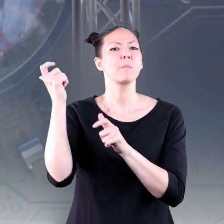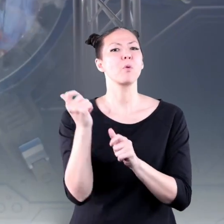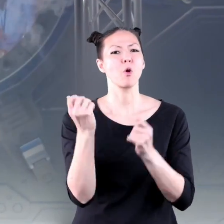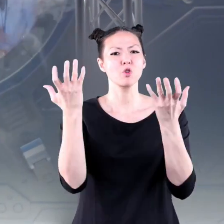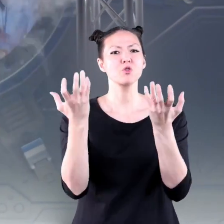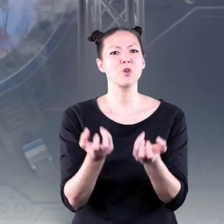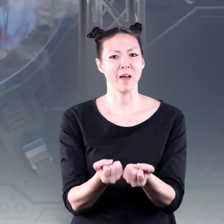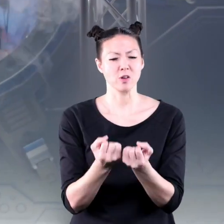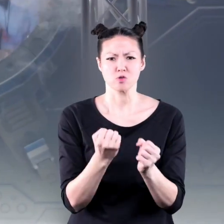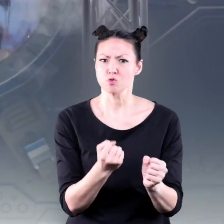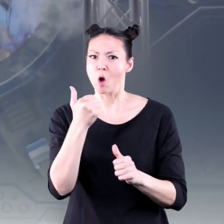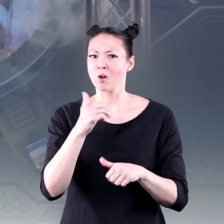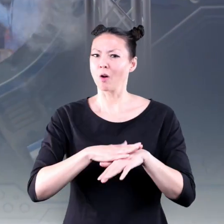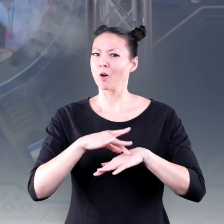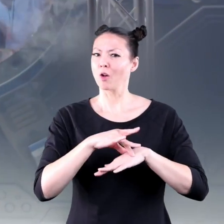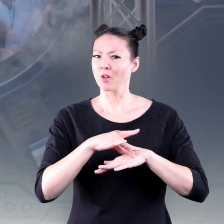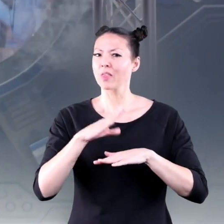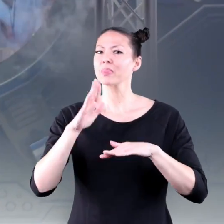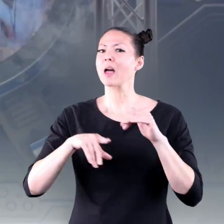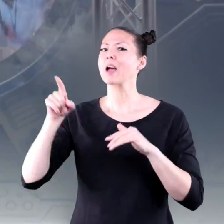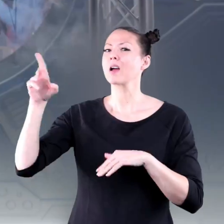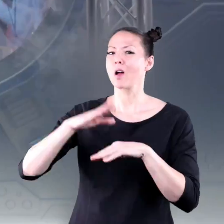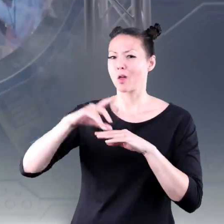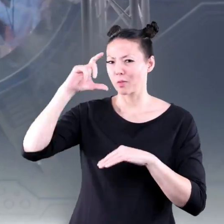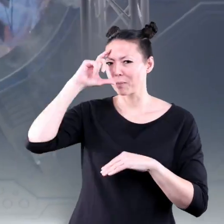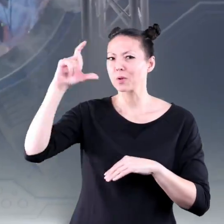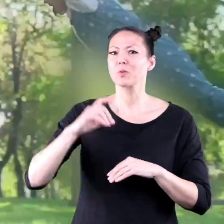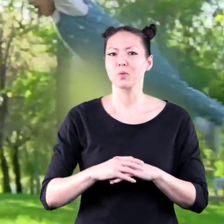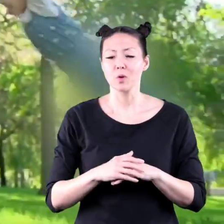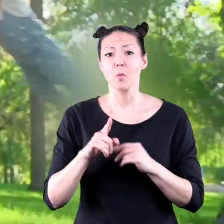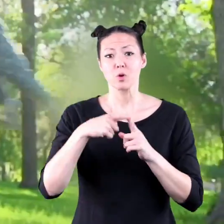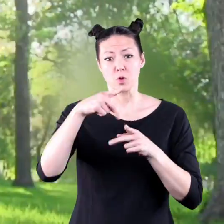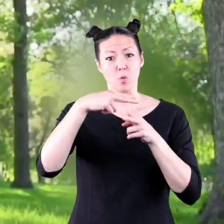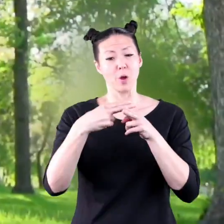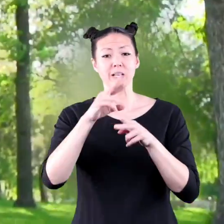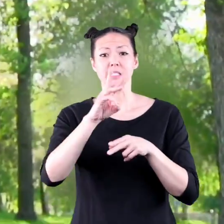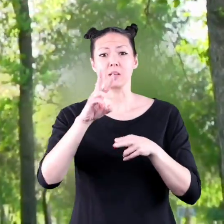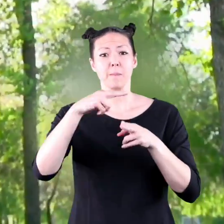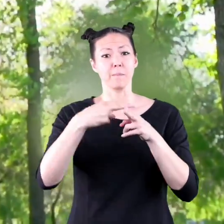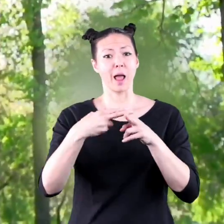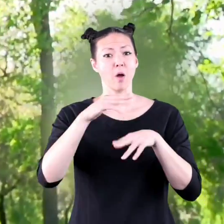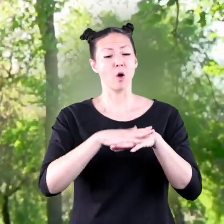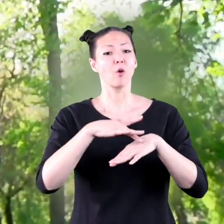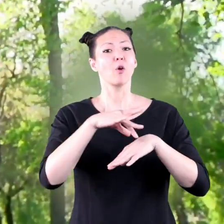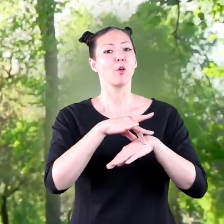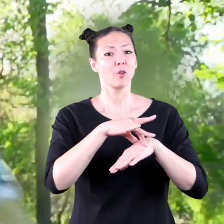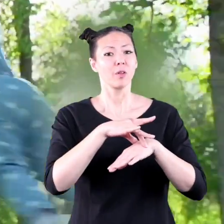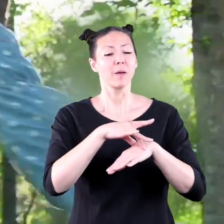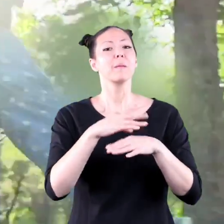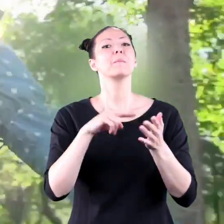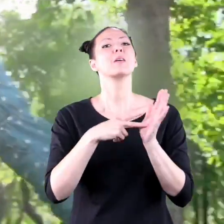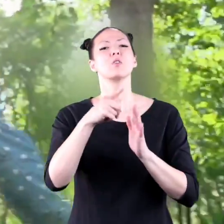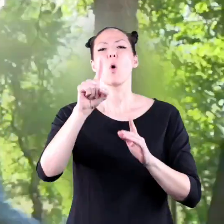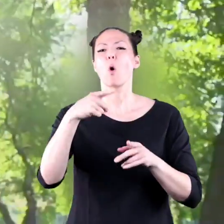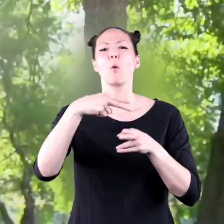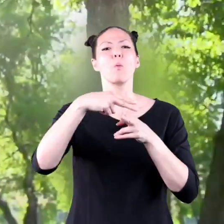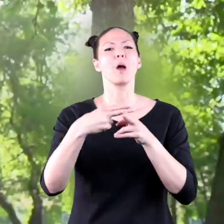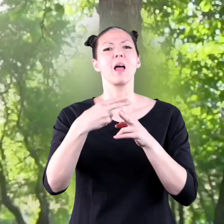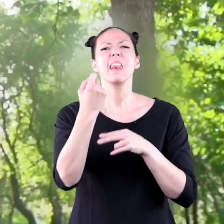much stronger on earth than it is on the moon if you weigh 66 pounds on earth you will only weigh 11